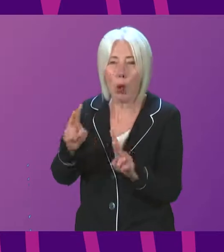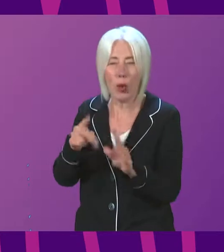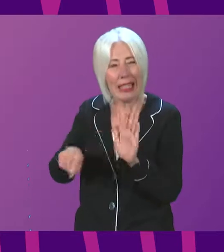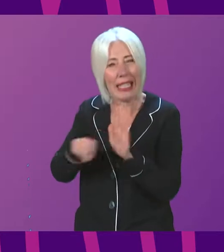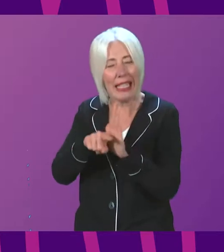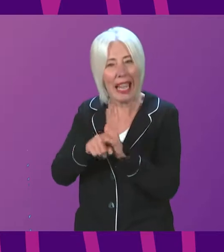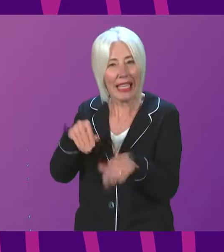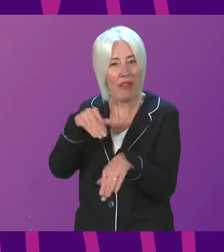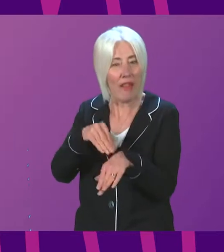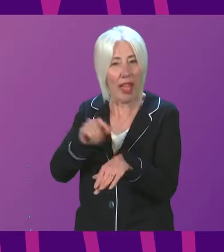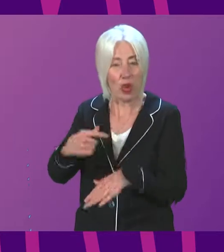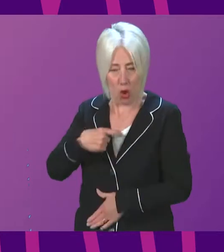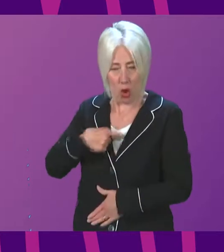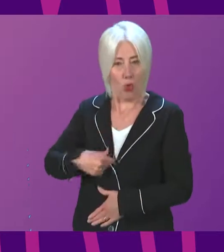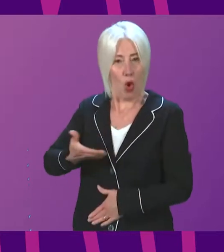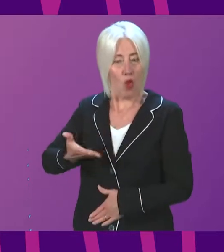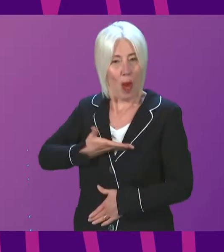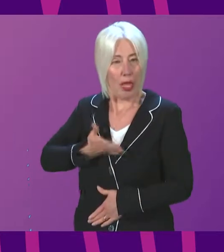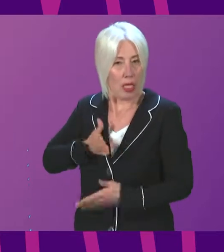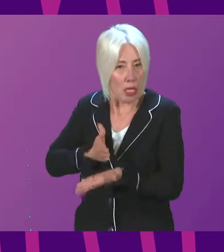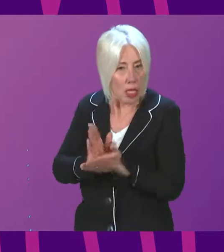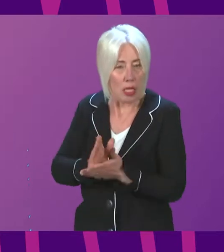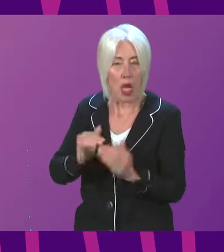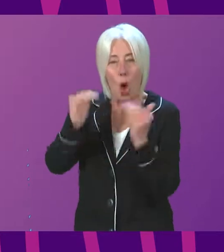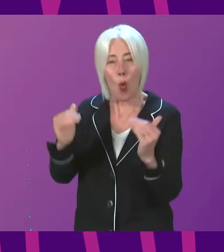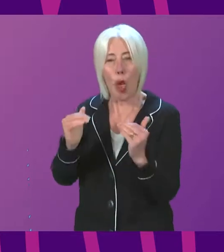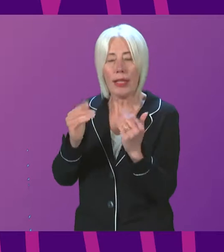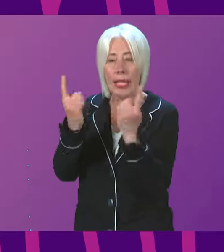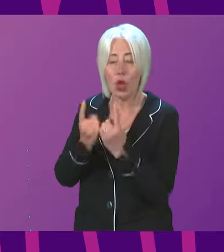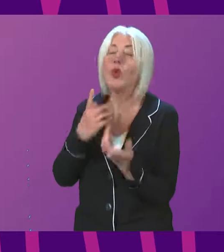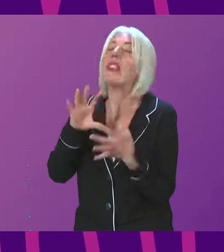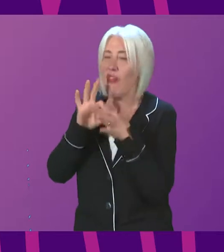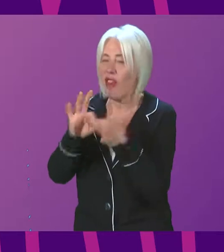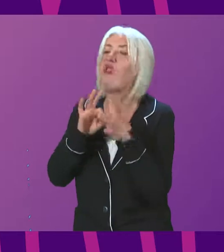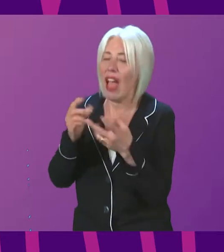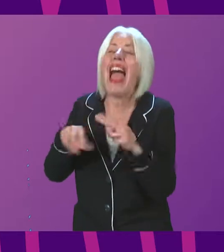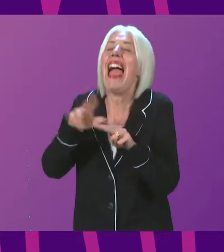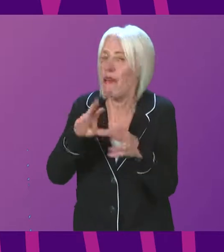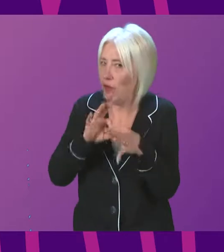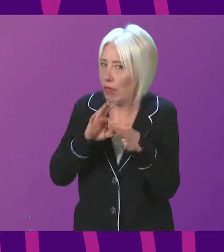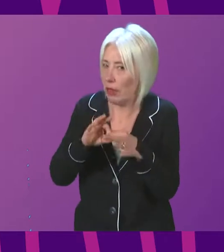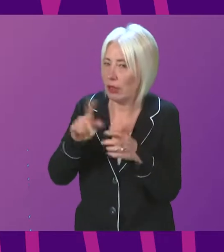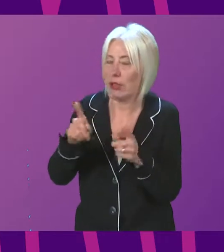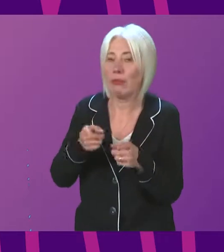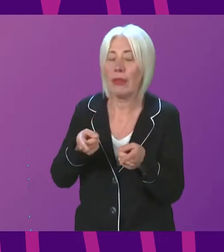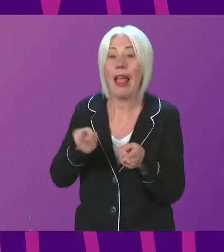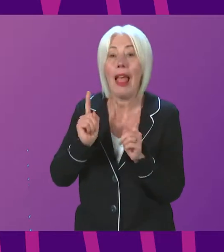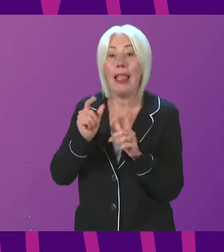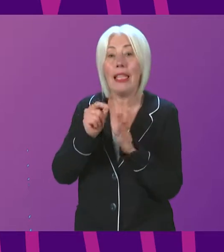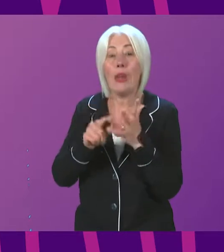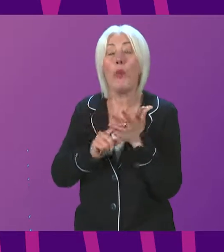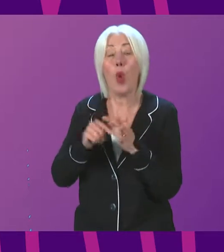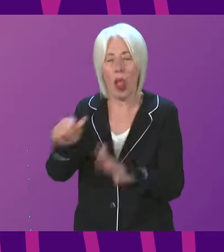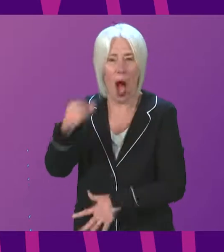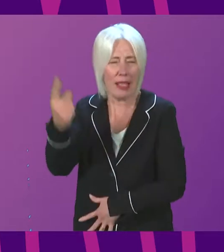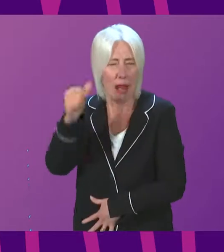of human rights and equalities issues where relevant. In Lady Poole, the Inquiry has a Chair with direct and robust